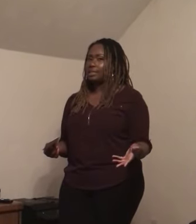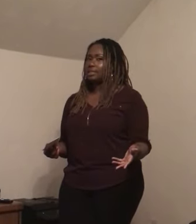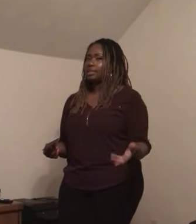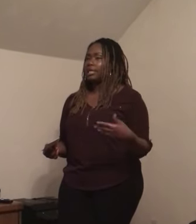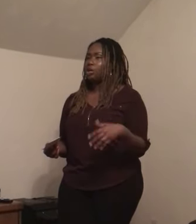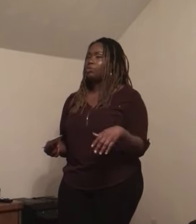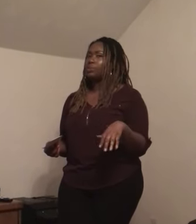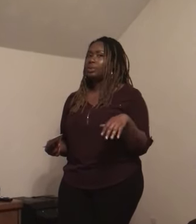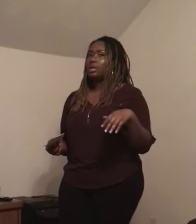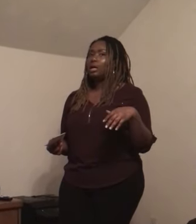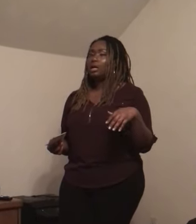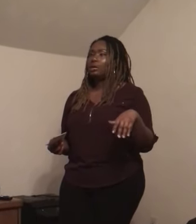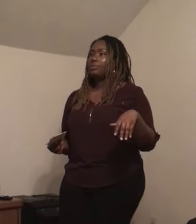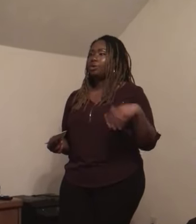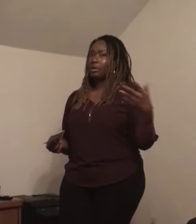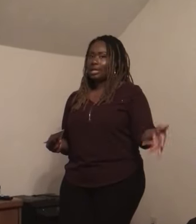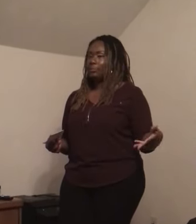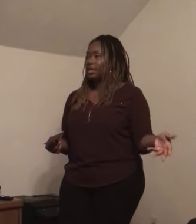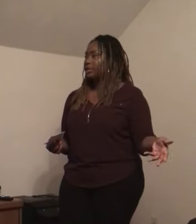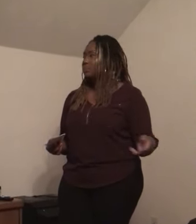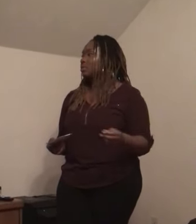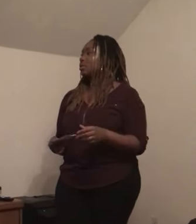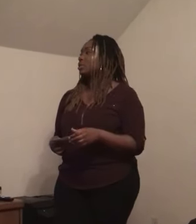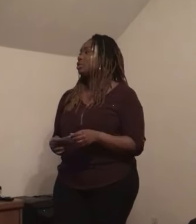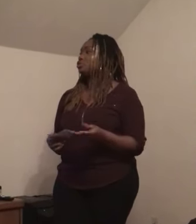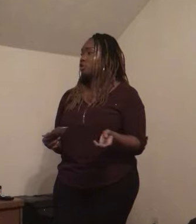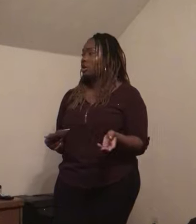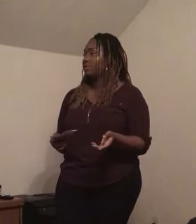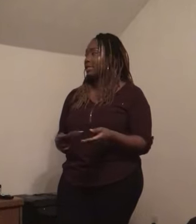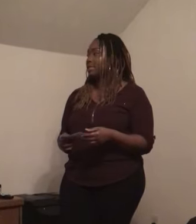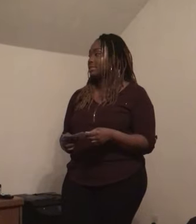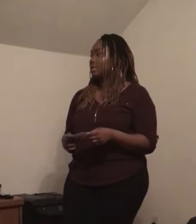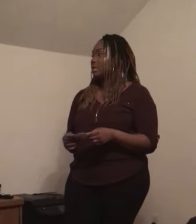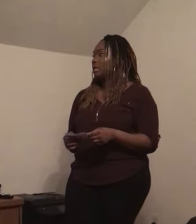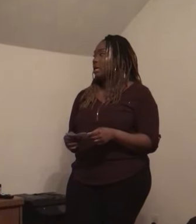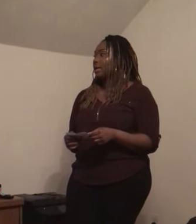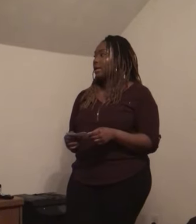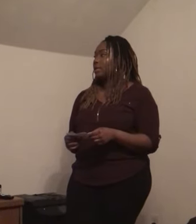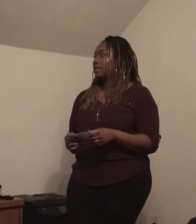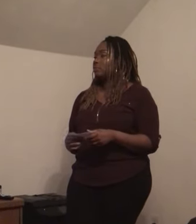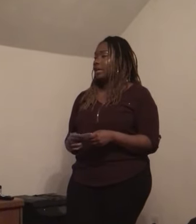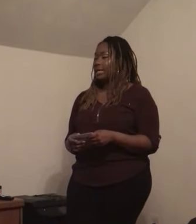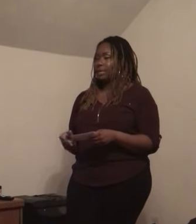to help communicate better. Drawings and writing.